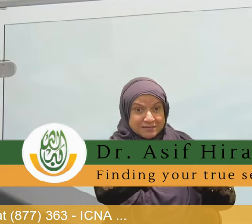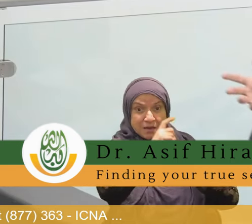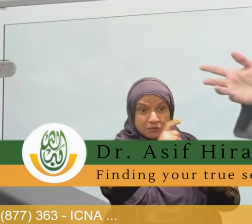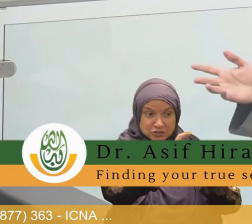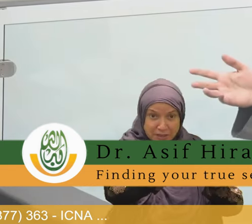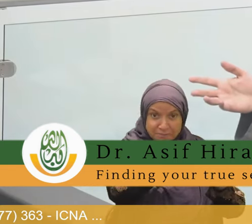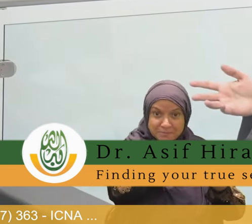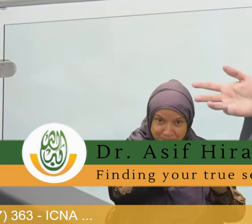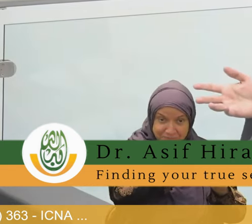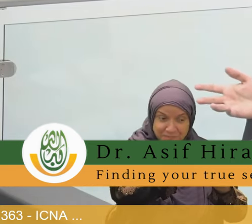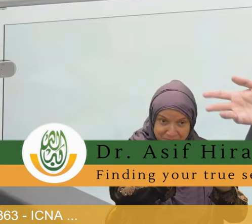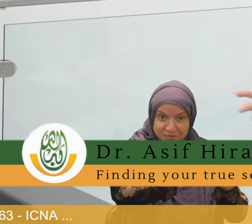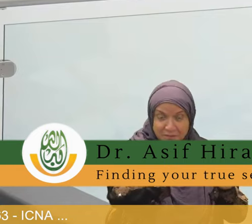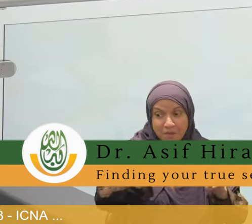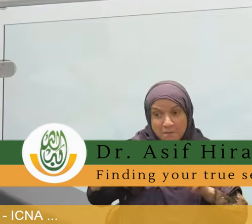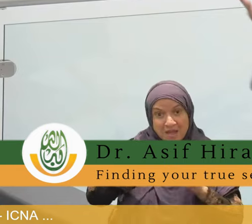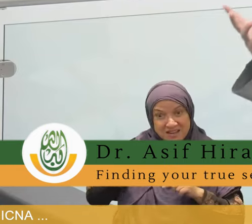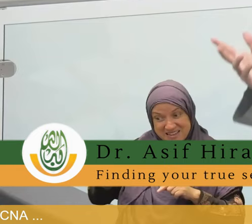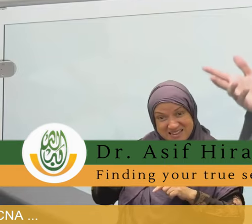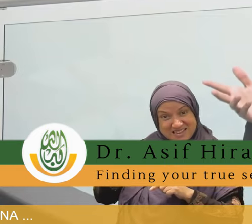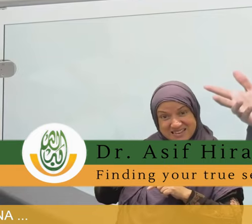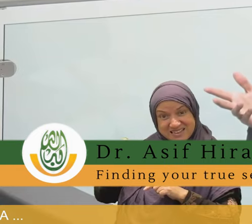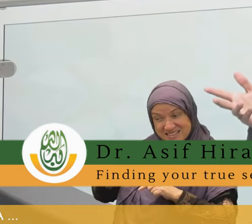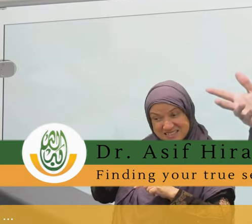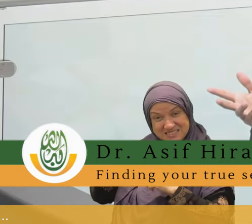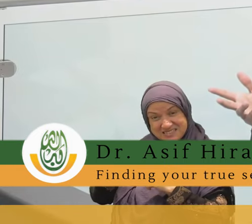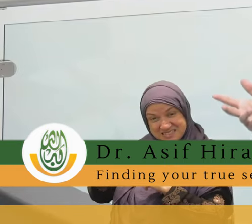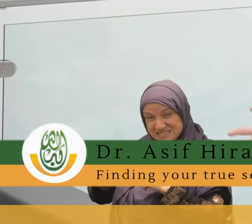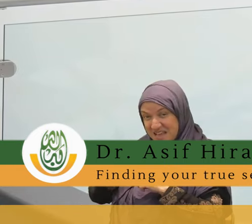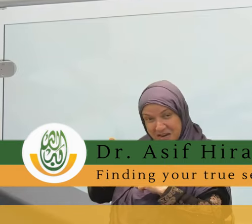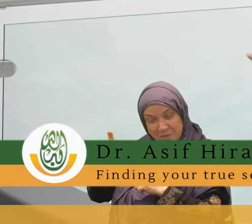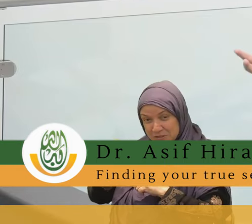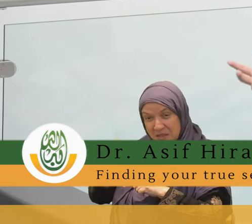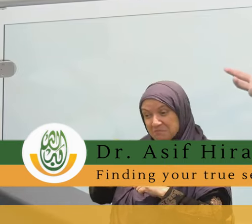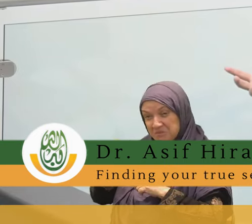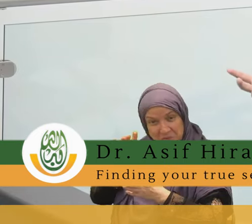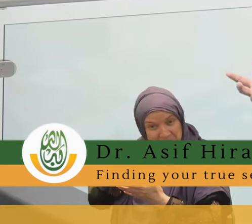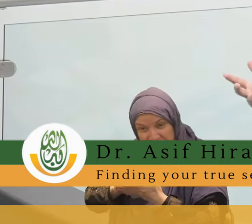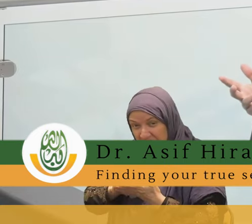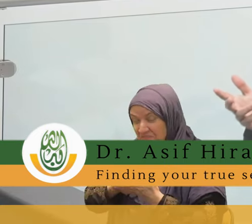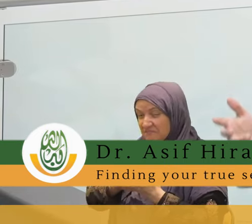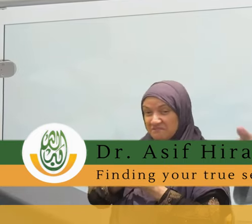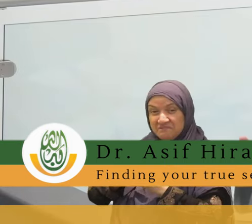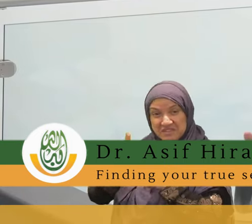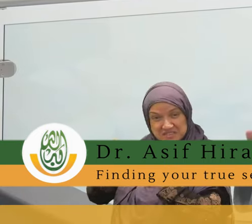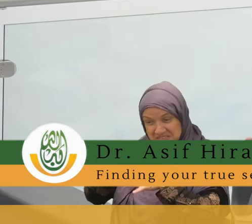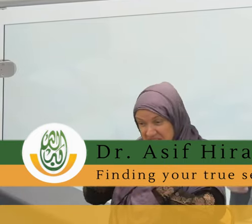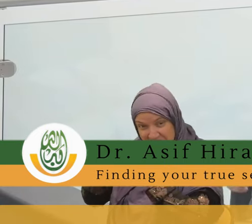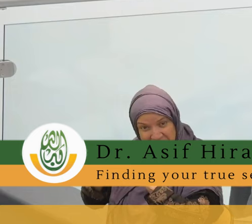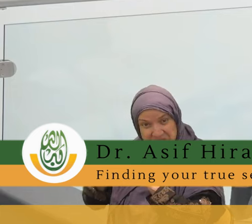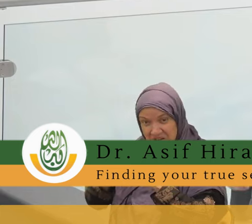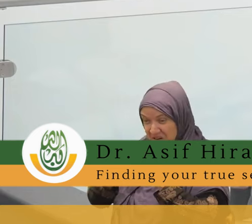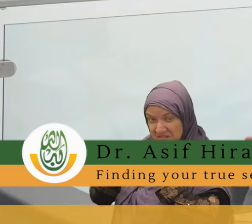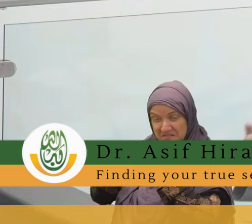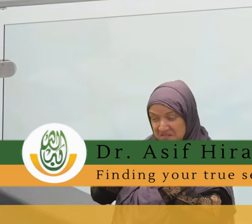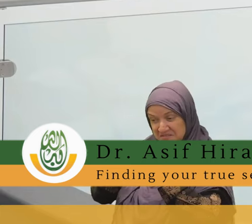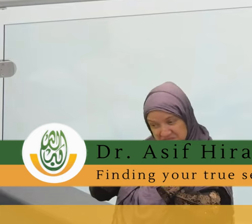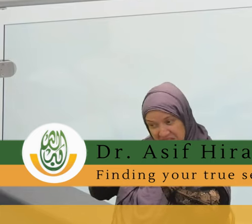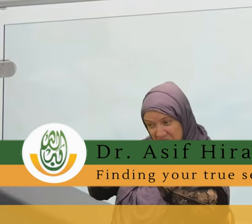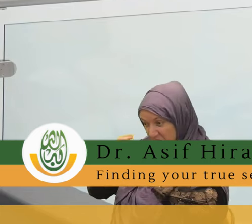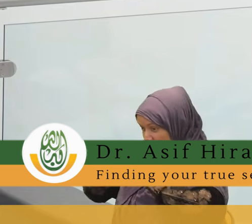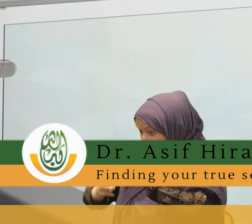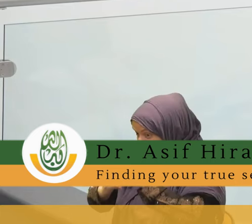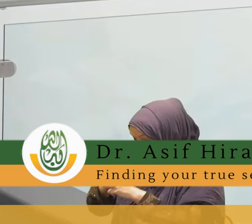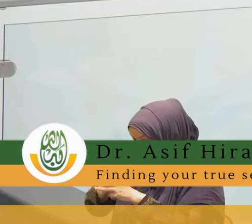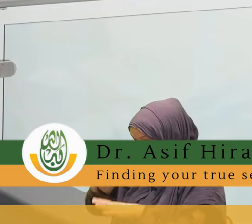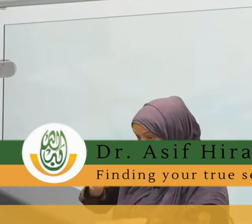When you don't believe Allah subhanahu wa ta'ala, because Allah subhanahu wa is from the unseen. When you don't believe Allah subhanahu wa ta'ala, then this modern self, this modern